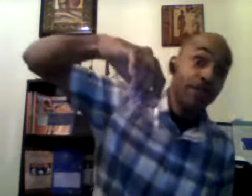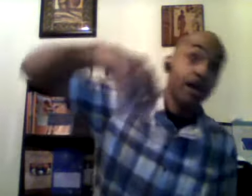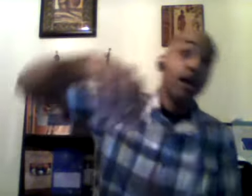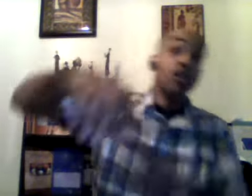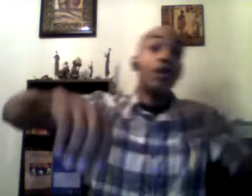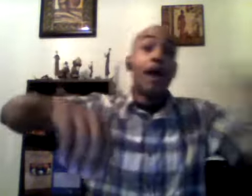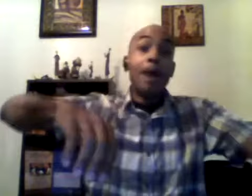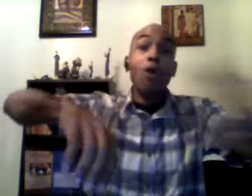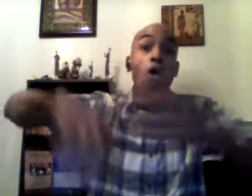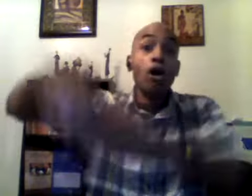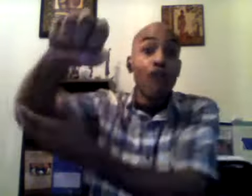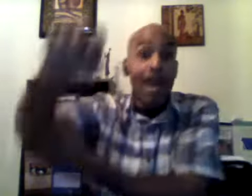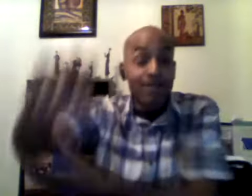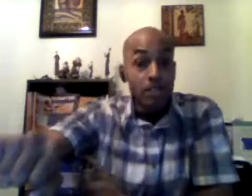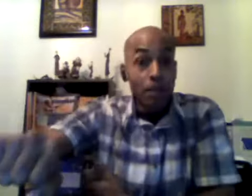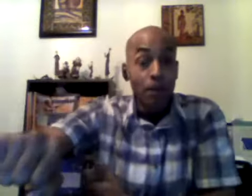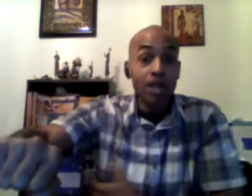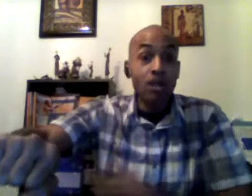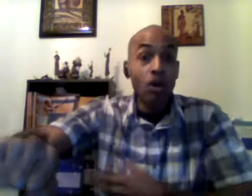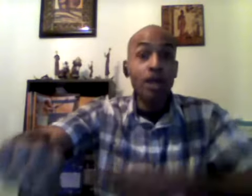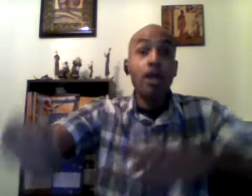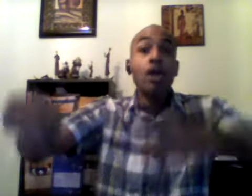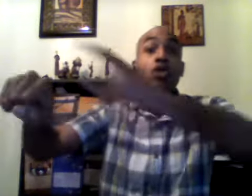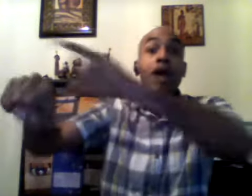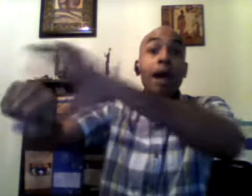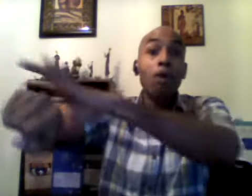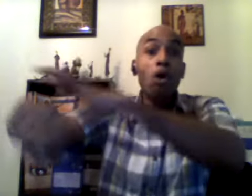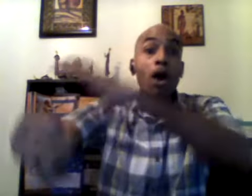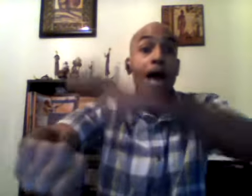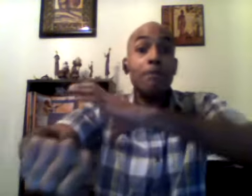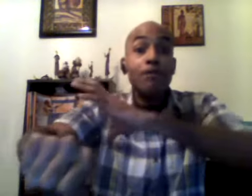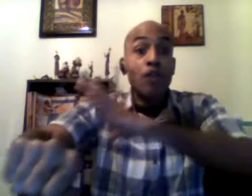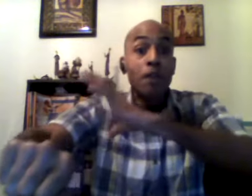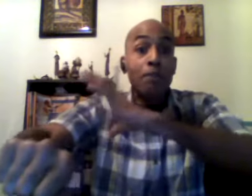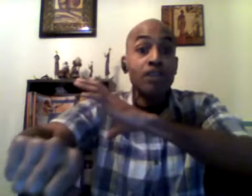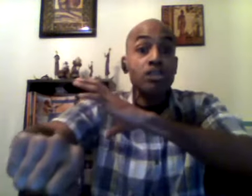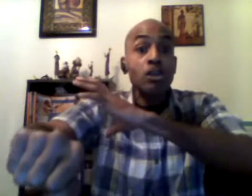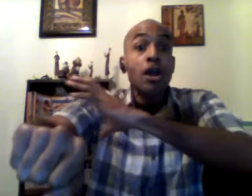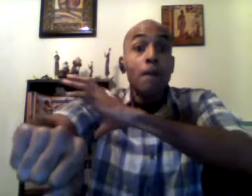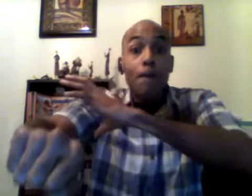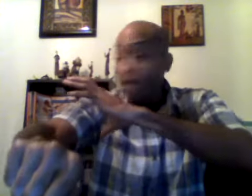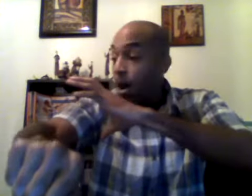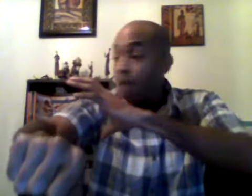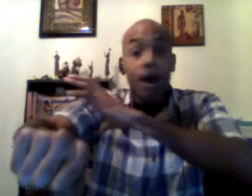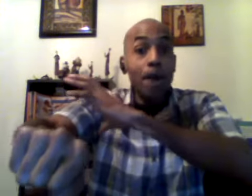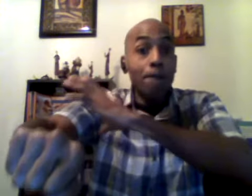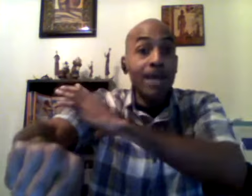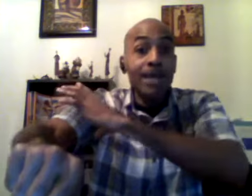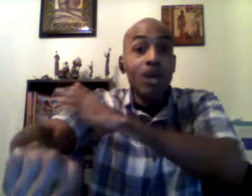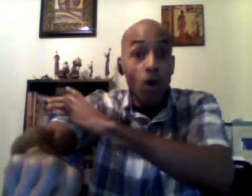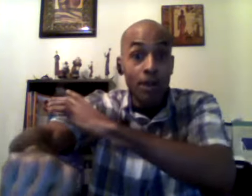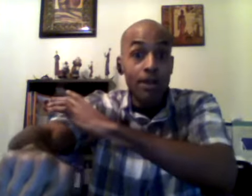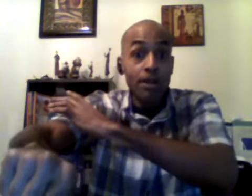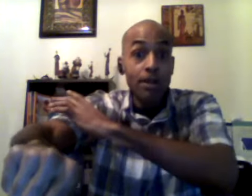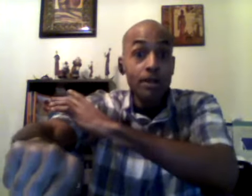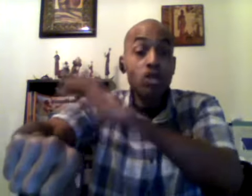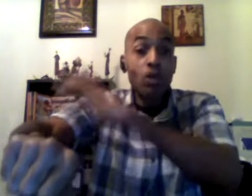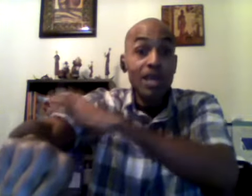you got more gravity pulling on it you got more atmospheric pressure uh of beating on it squeezing